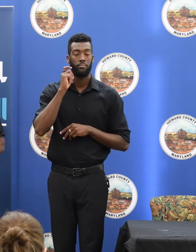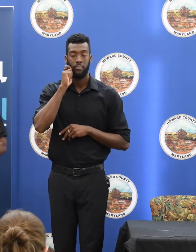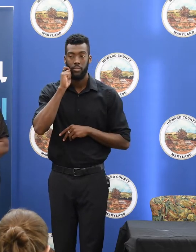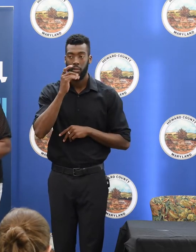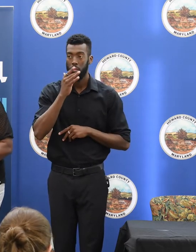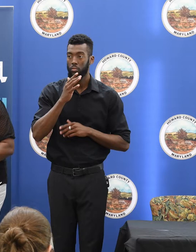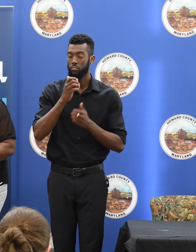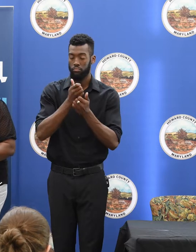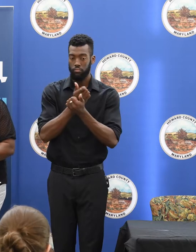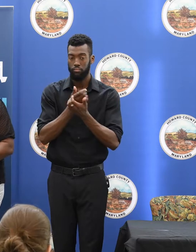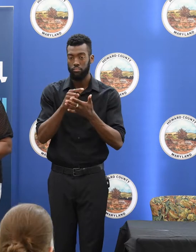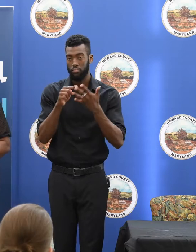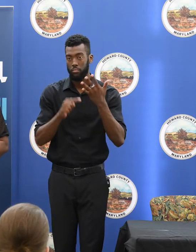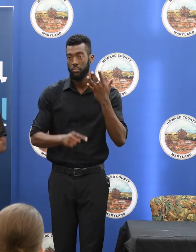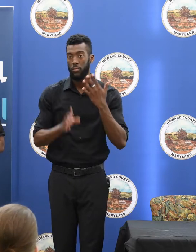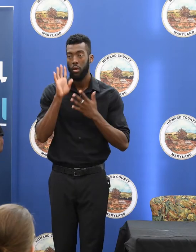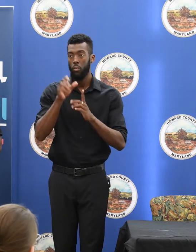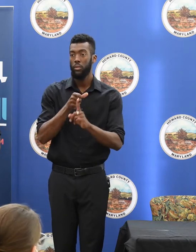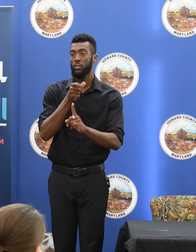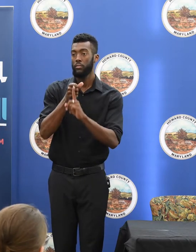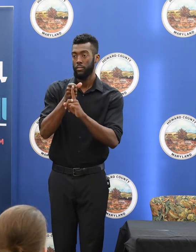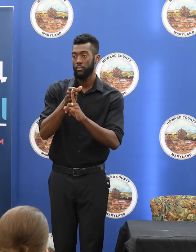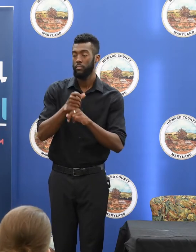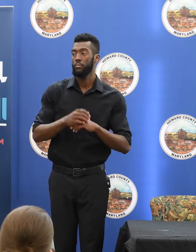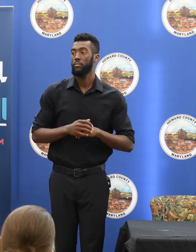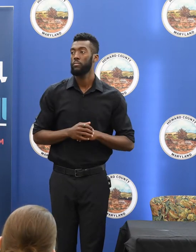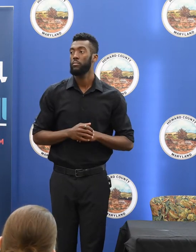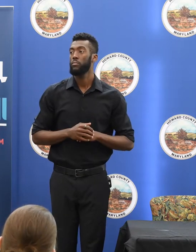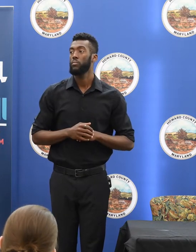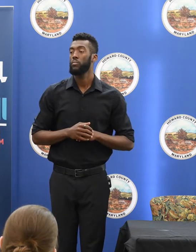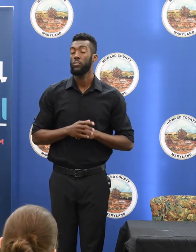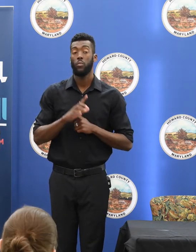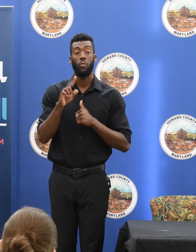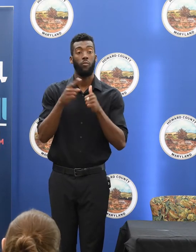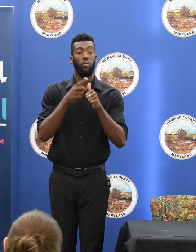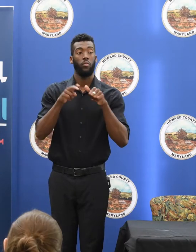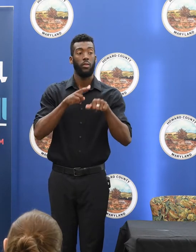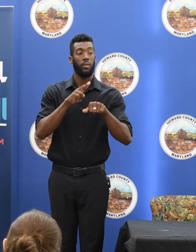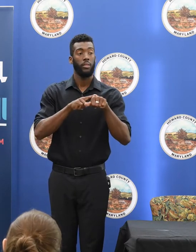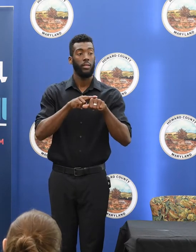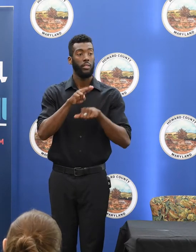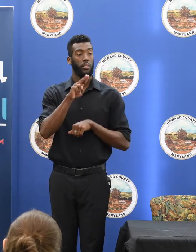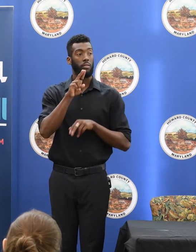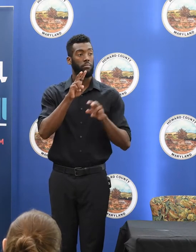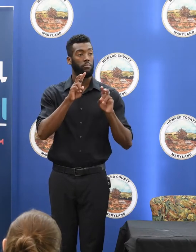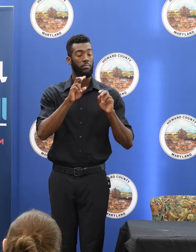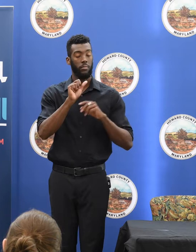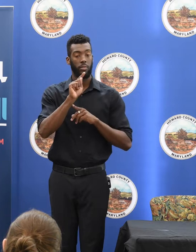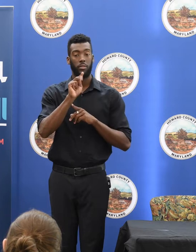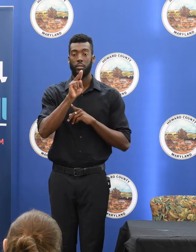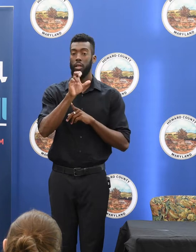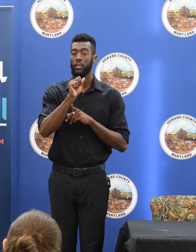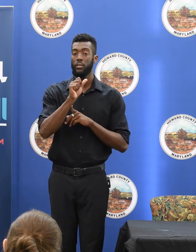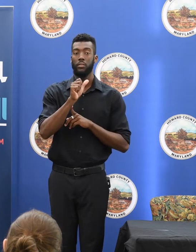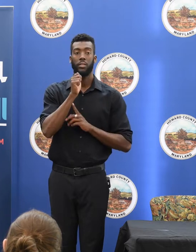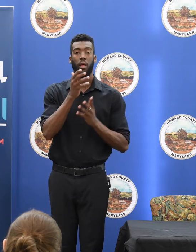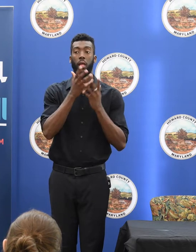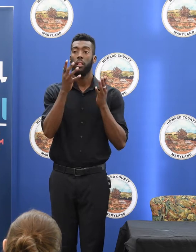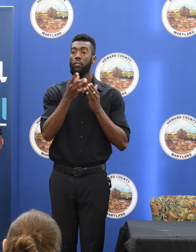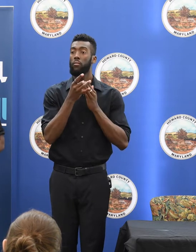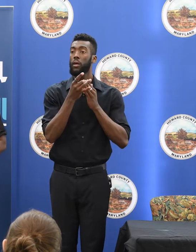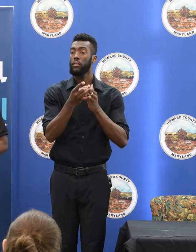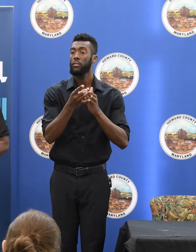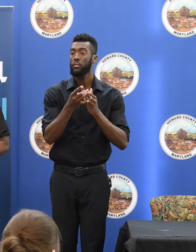So we're really wanting to recognize our first in nation status, understand that there isn't much guidance,